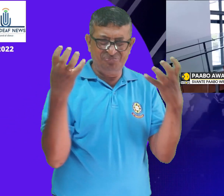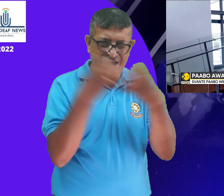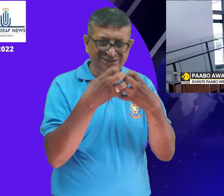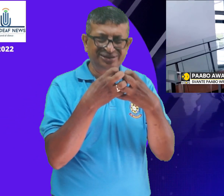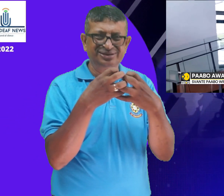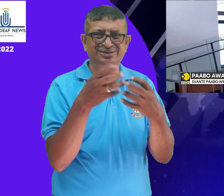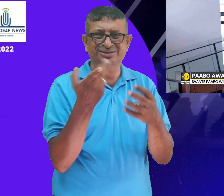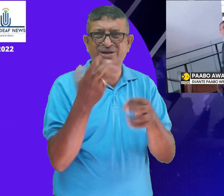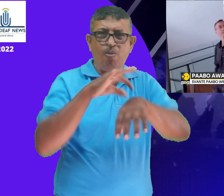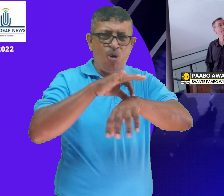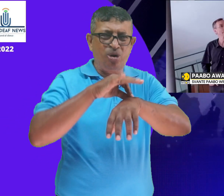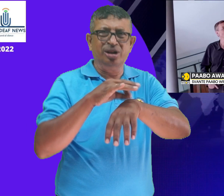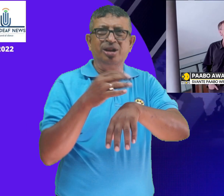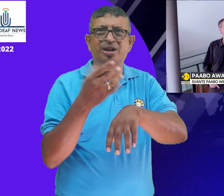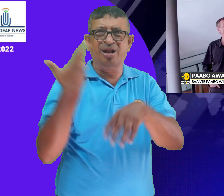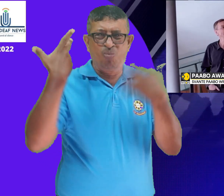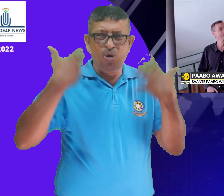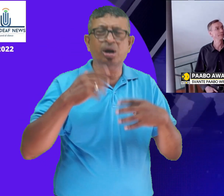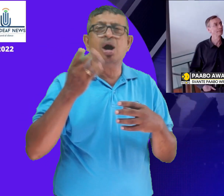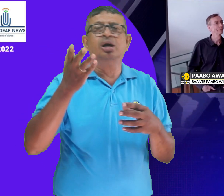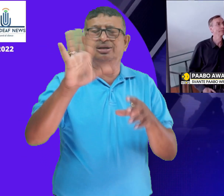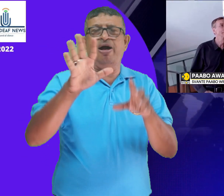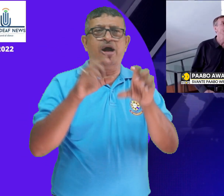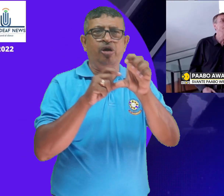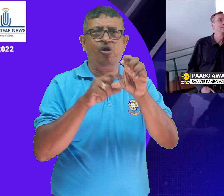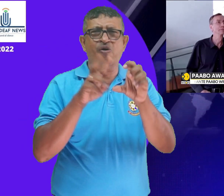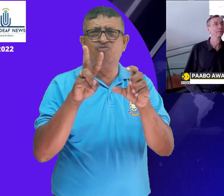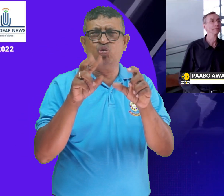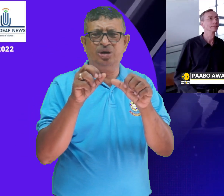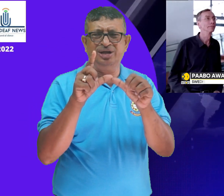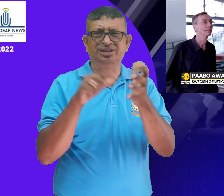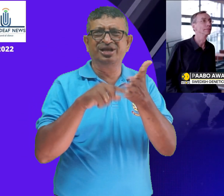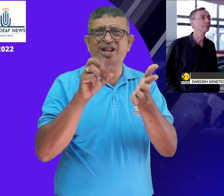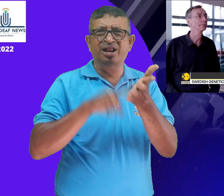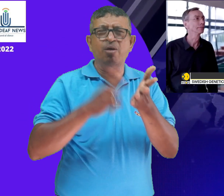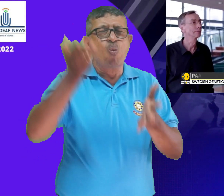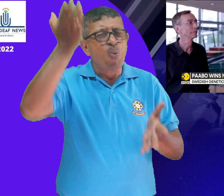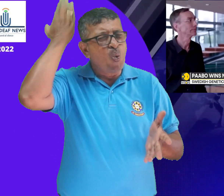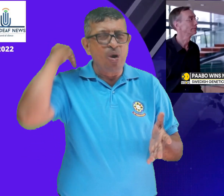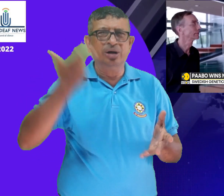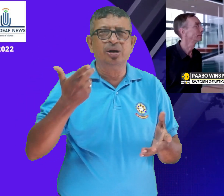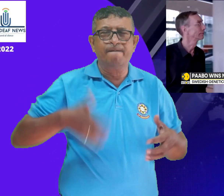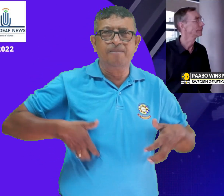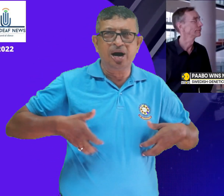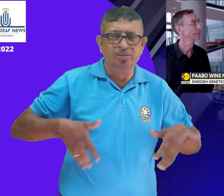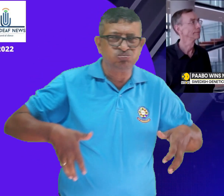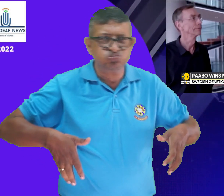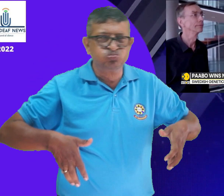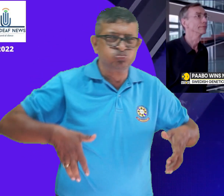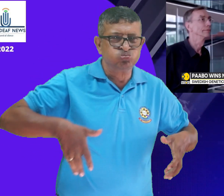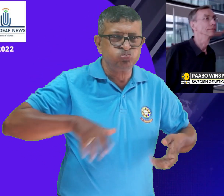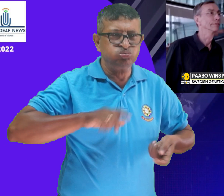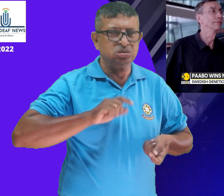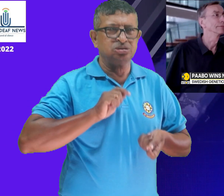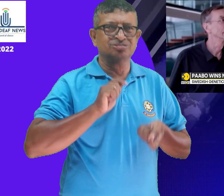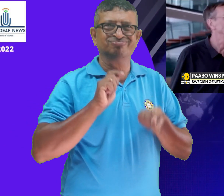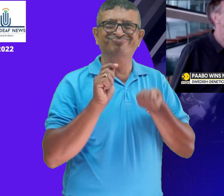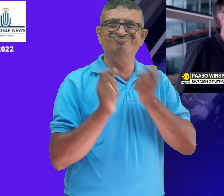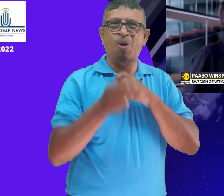Paebo, the son of a Nobel Prize-winning biochemist, has been credited with transforming the study of human origins. He developed ways to